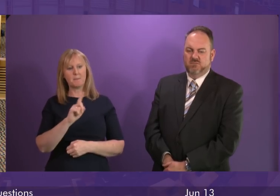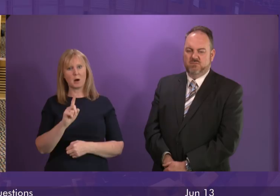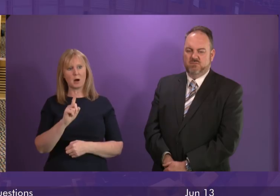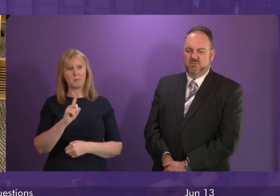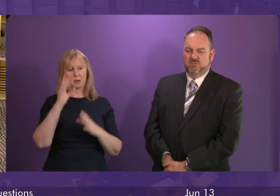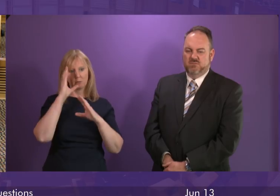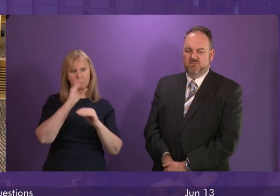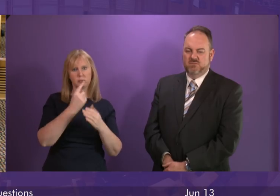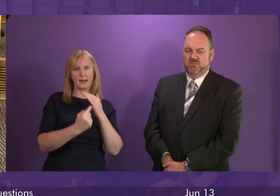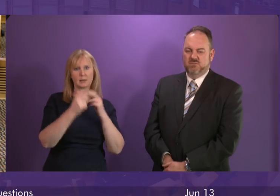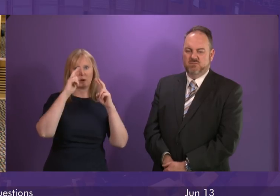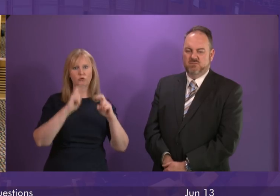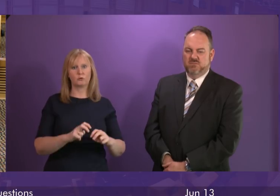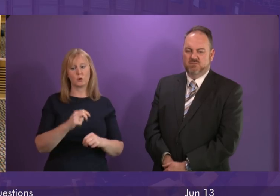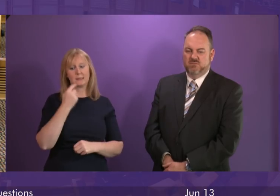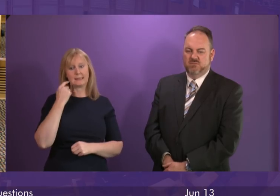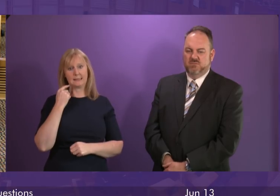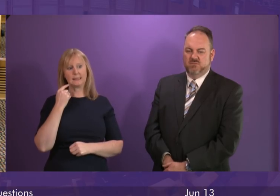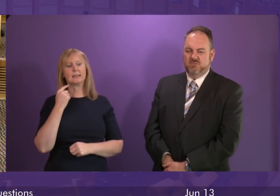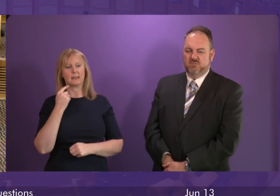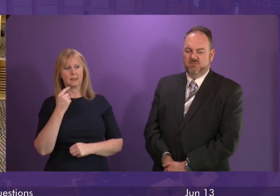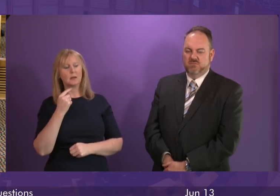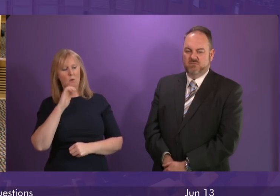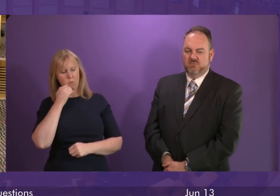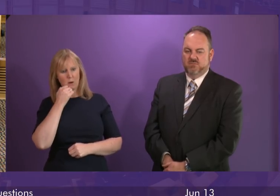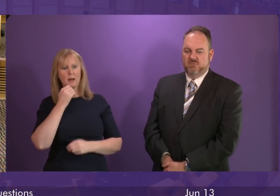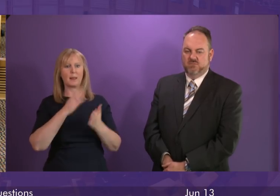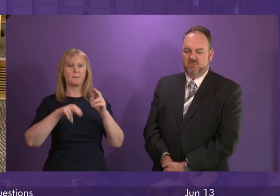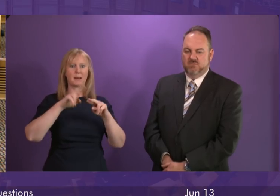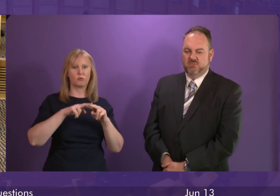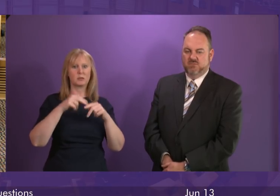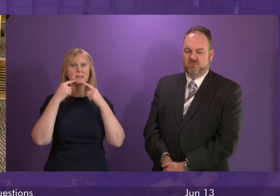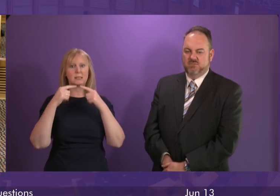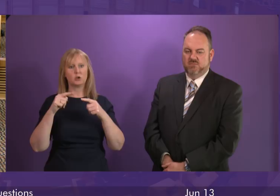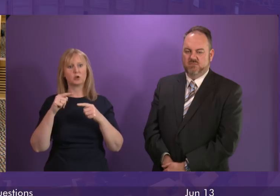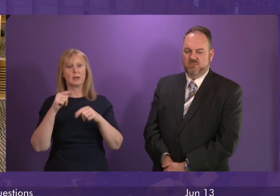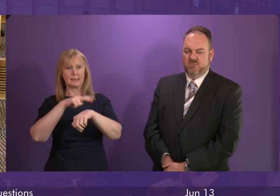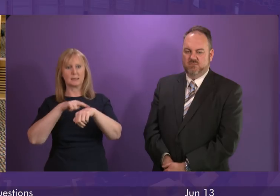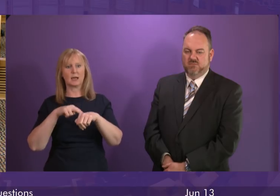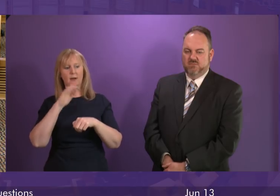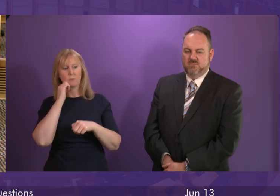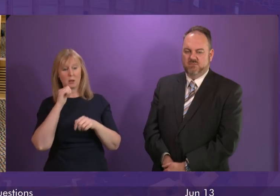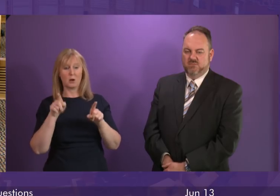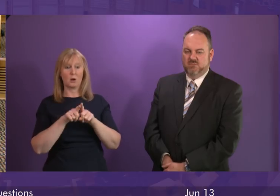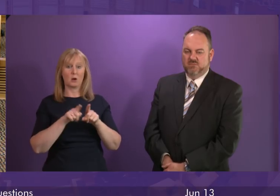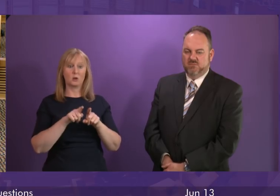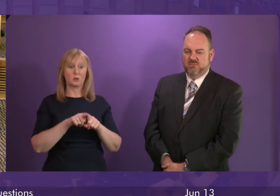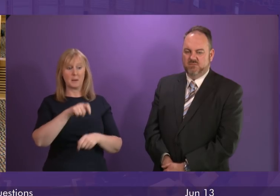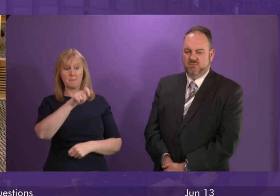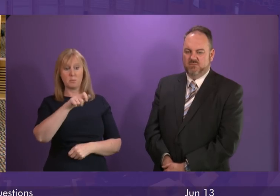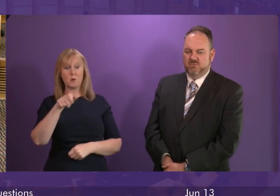independent review yesterday. The review will engage with parents, teachers, staff, and perhaps most importantly, of all pupils in the schools.